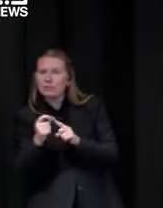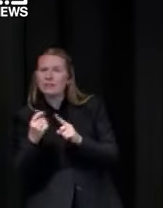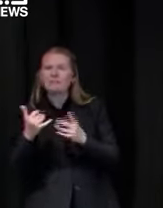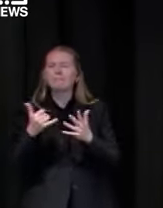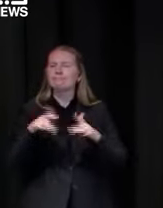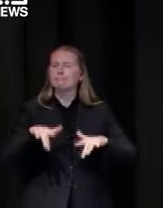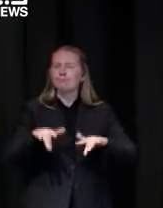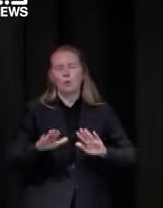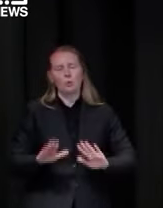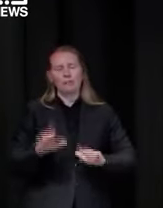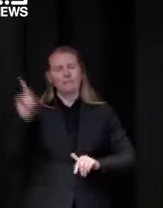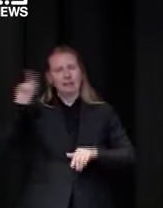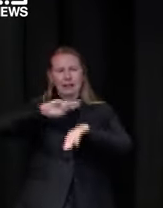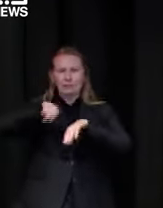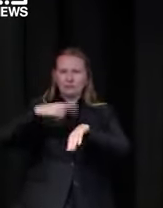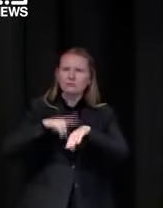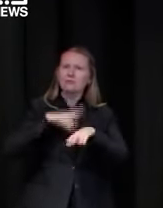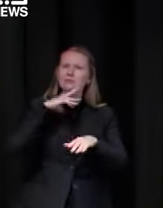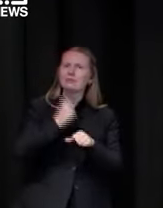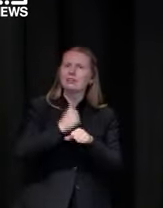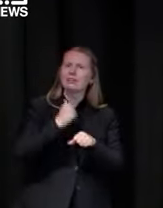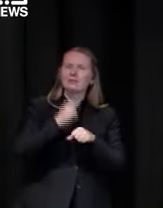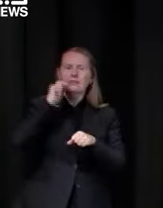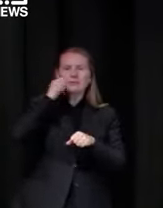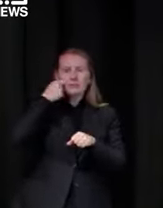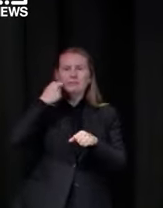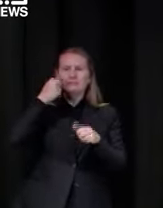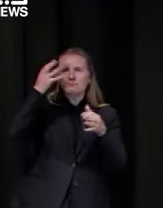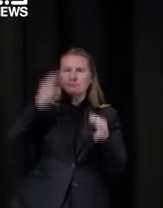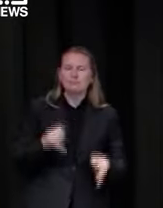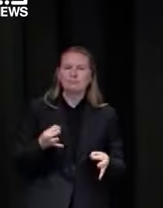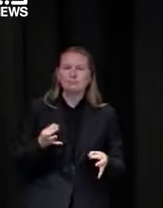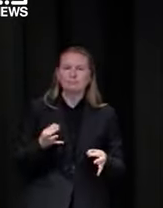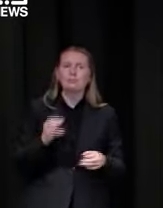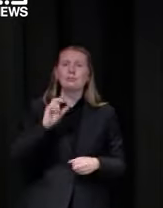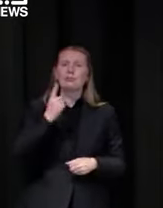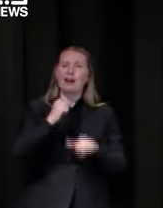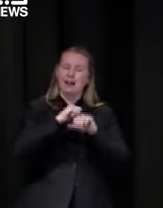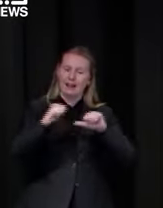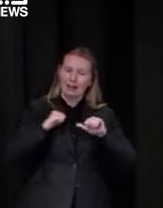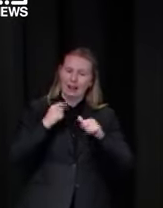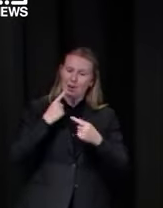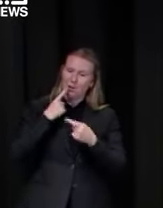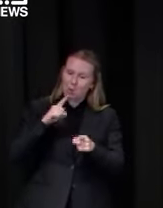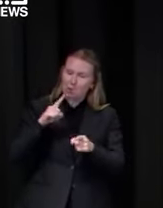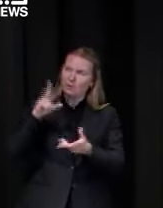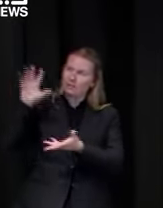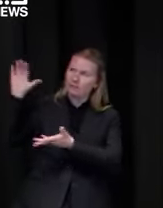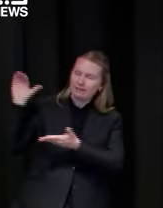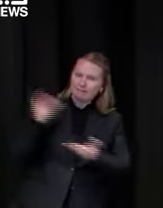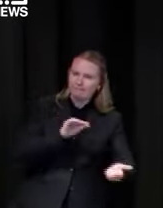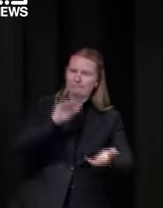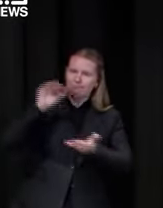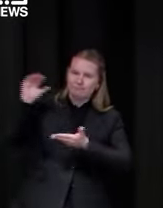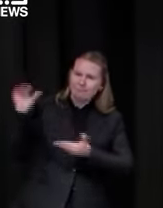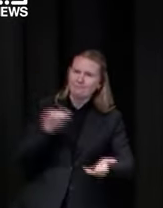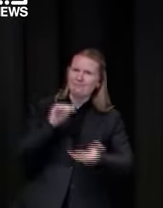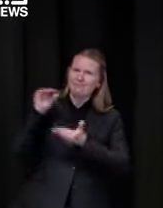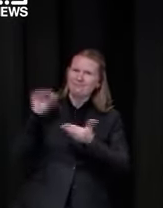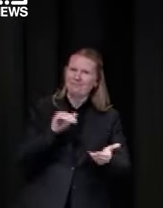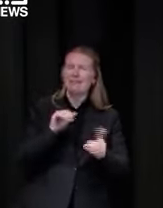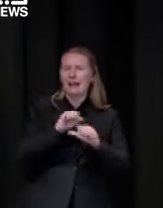government about that but i know we are reassured at national cabinet repeatedly that the orders have been placed they've got them if they haven't got them they're coming like that's all